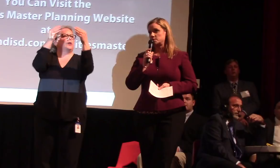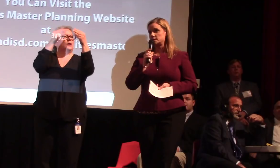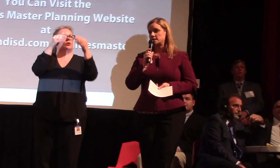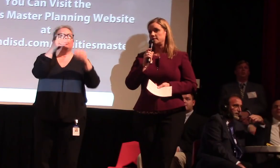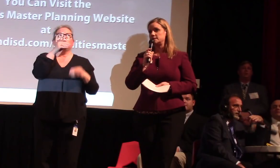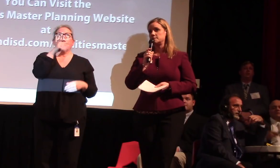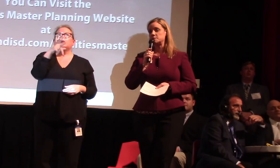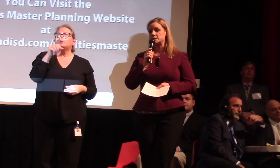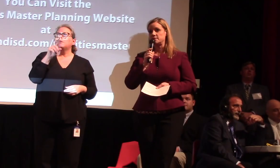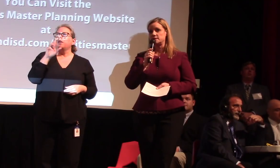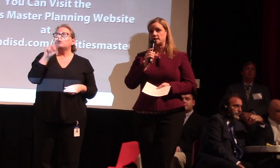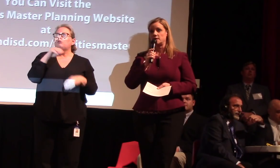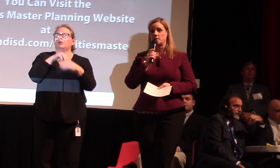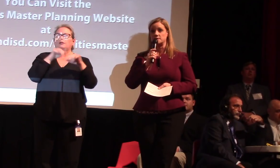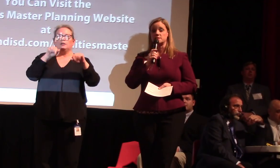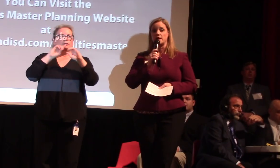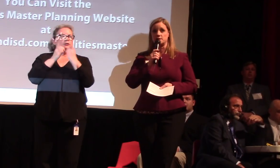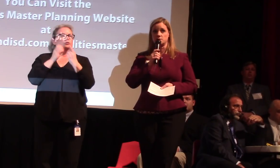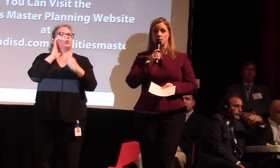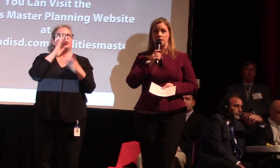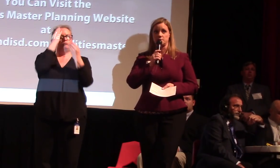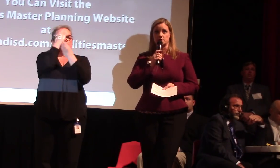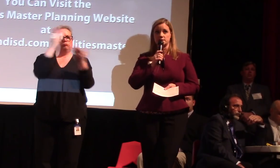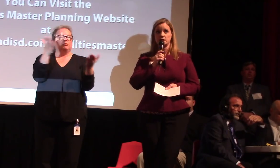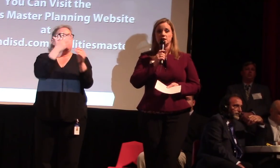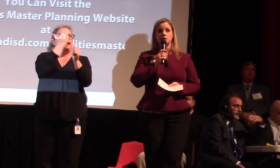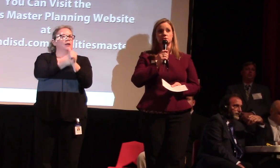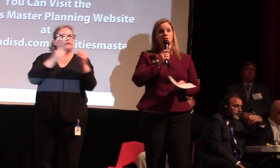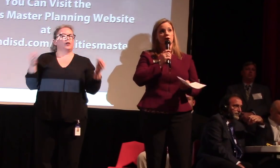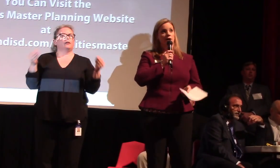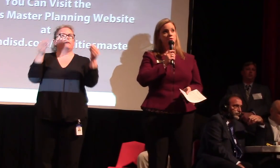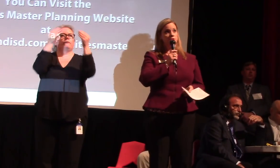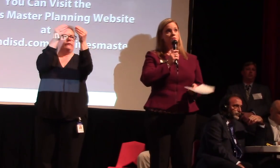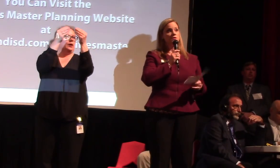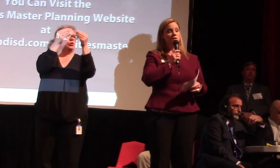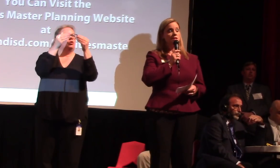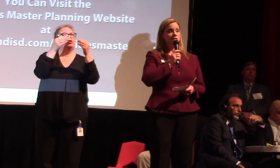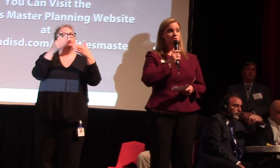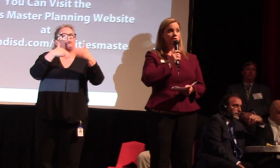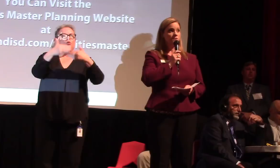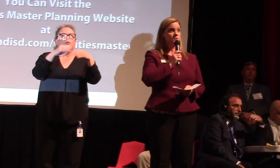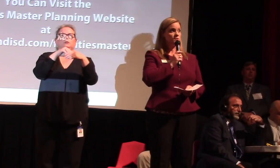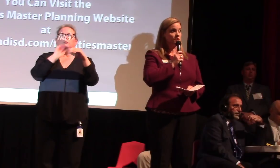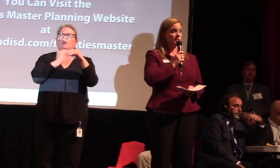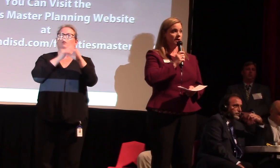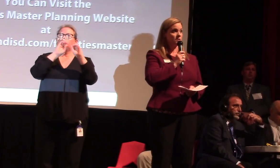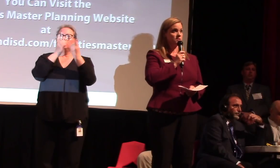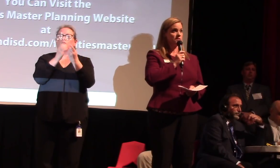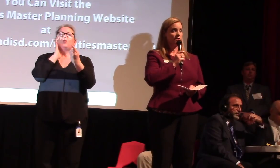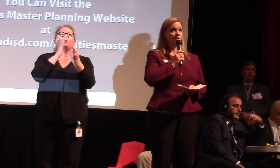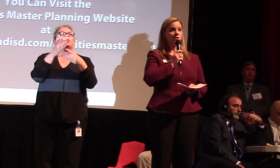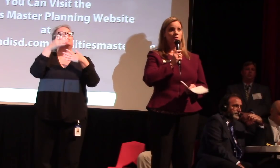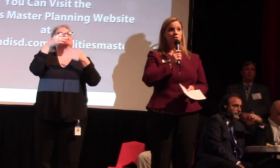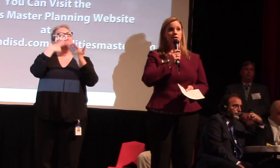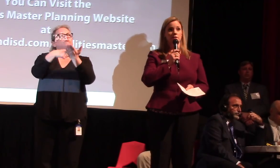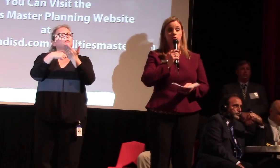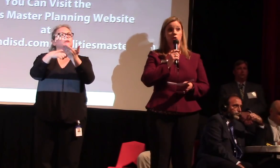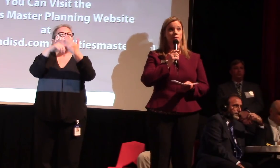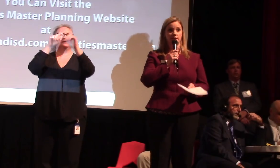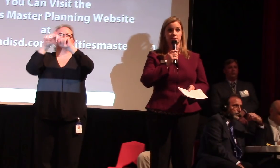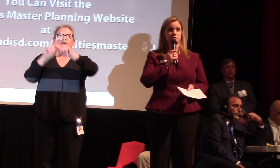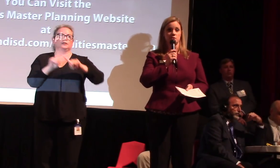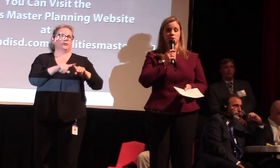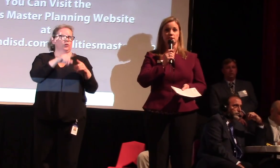in the district and then some specific data around some high school options. He'll share options within each one of those feeder patterns that our community